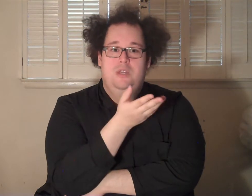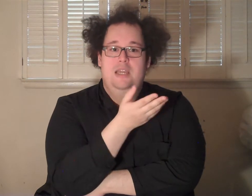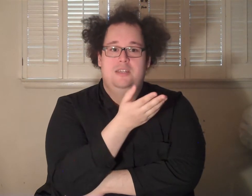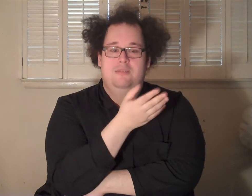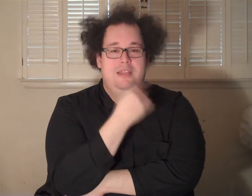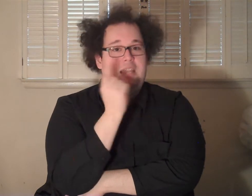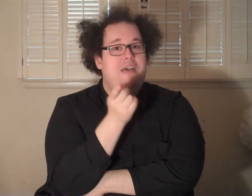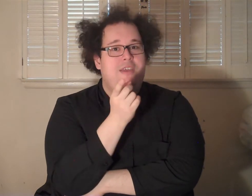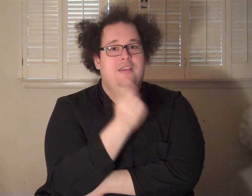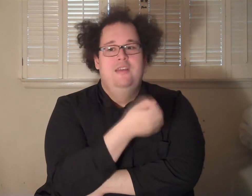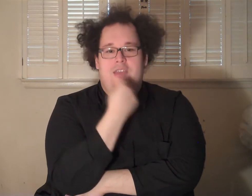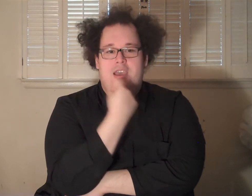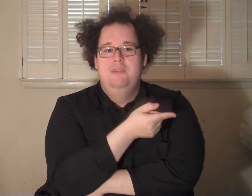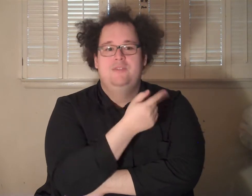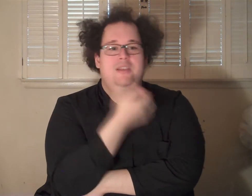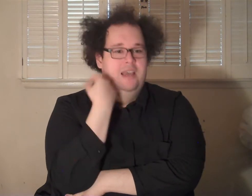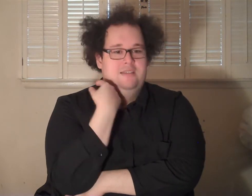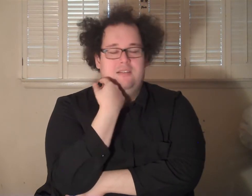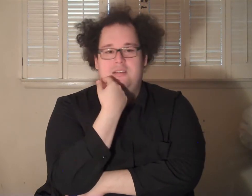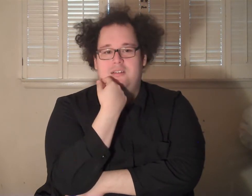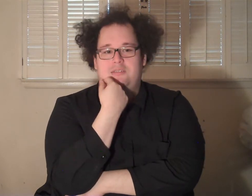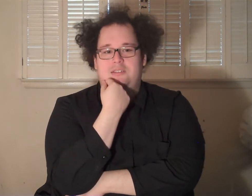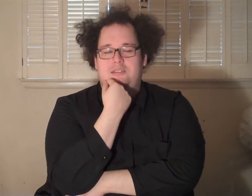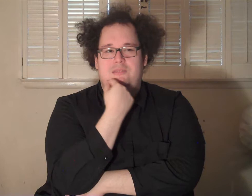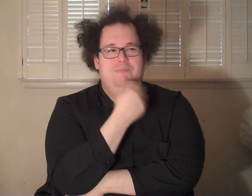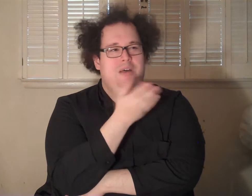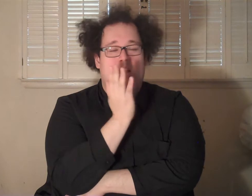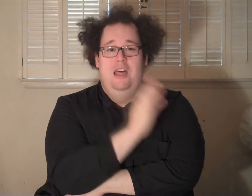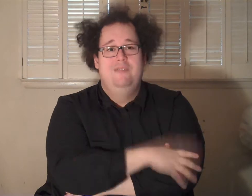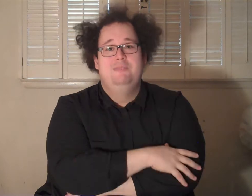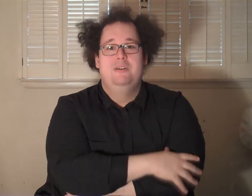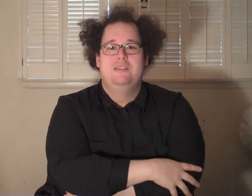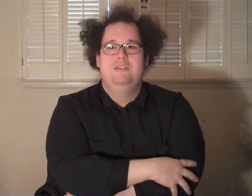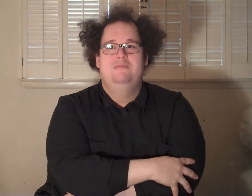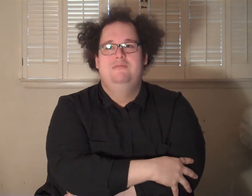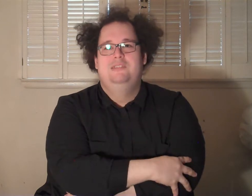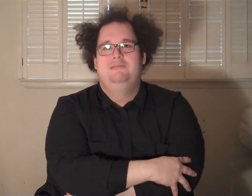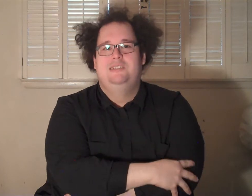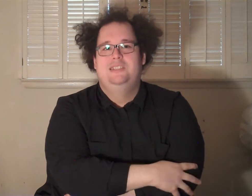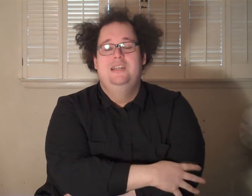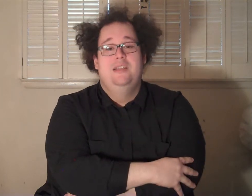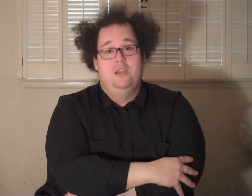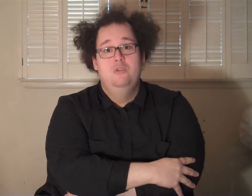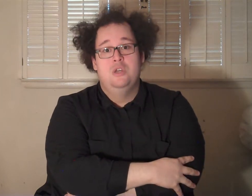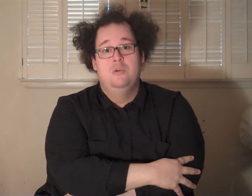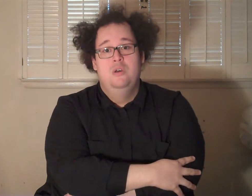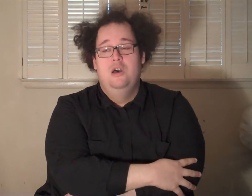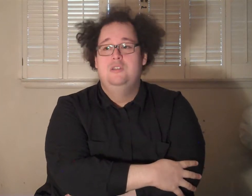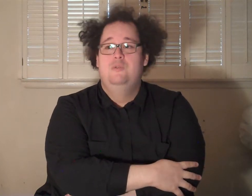collection. They didn't have it. They had Misery. They had, uh, a lot of his books. I'm like, ooh, I want it. They had Cujo. I was like,